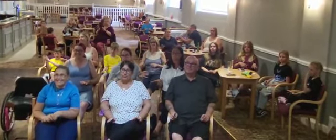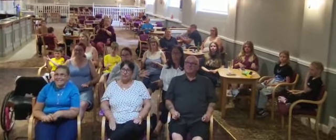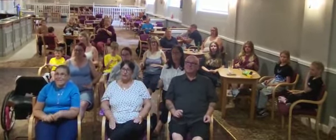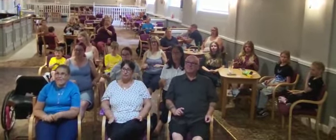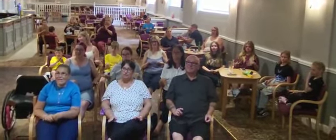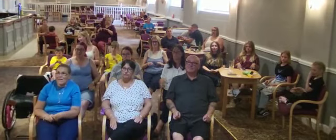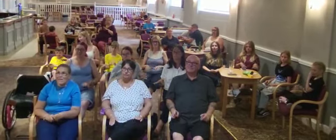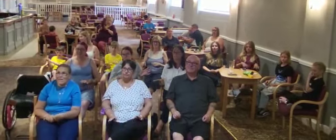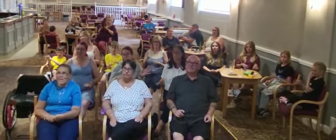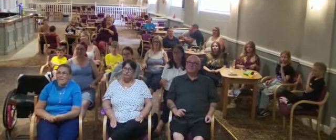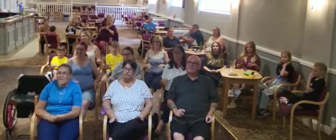Ready?